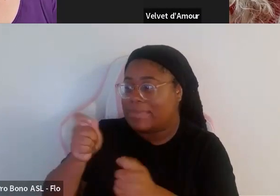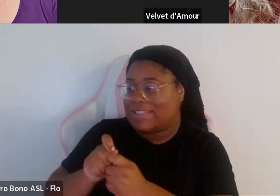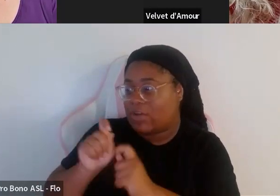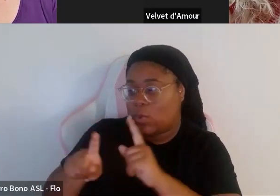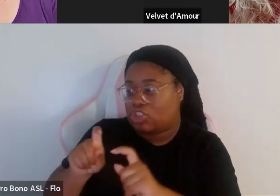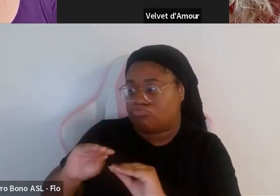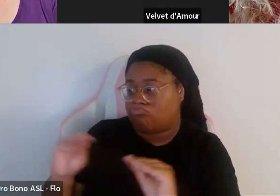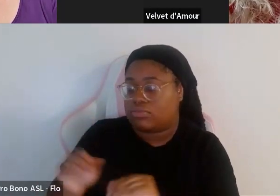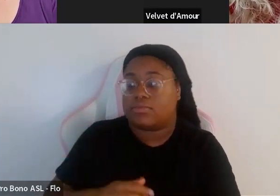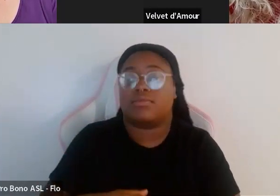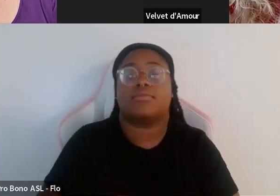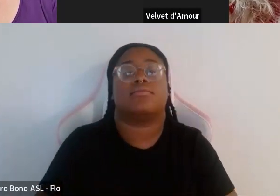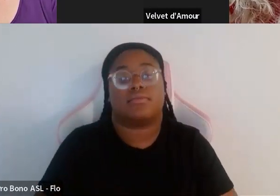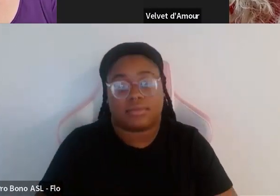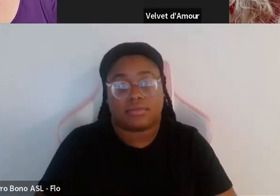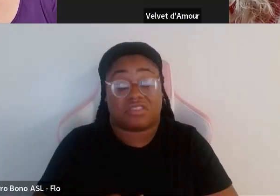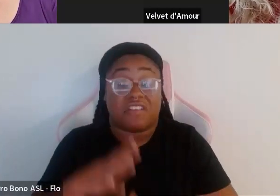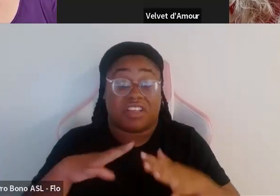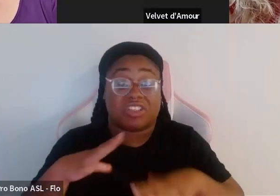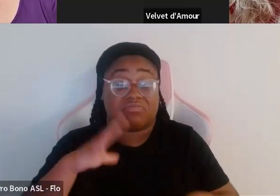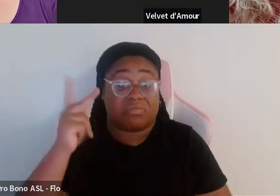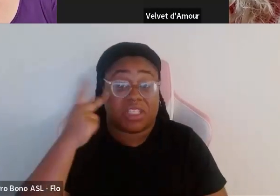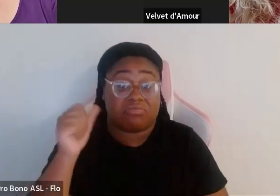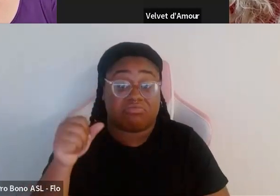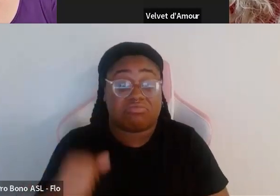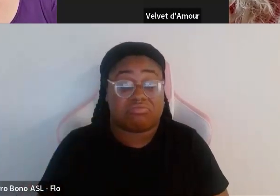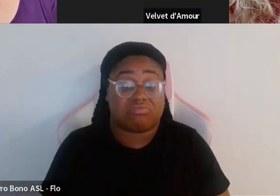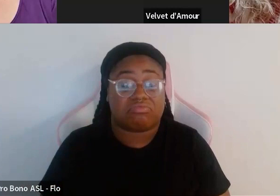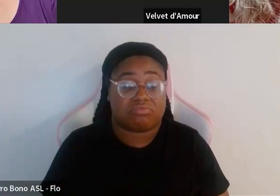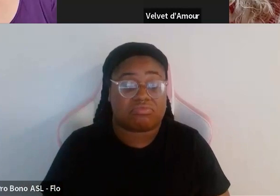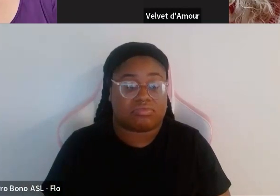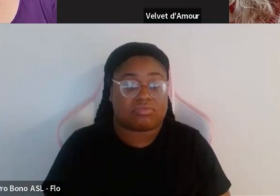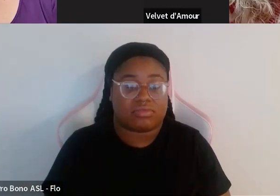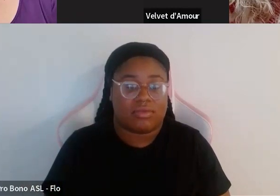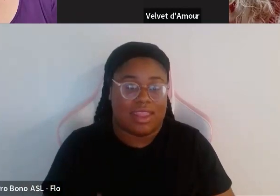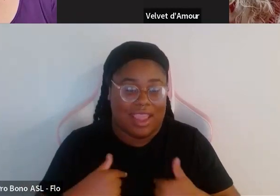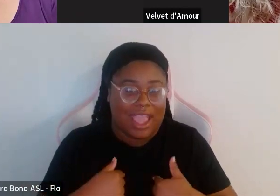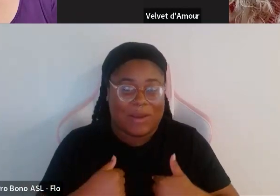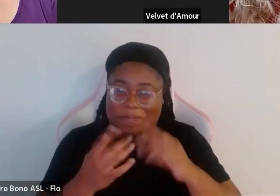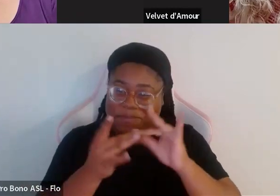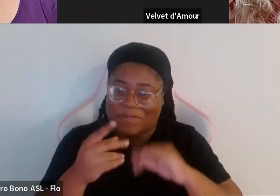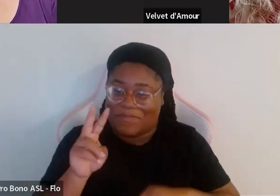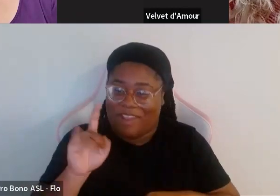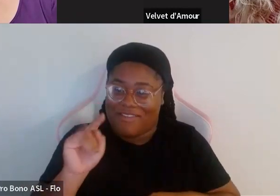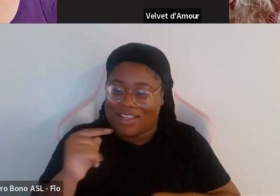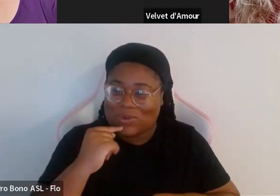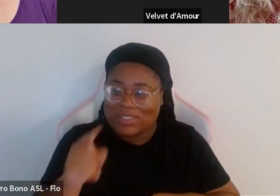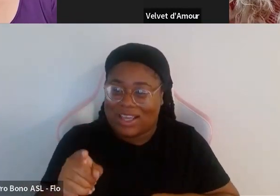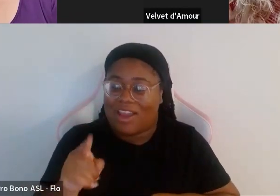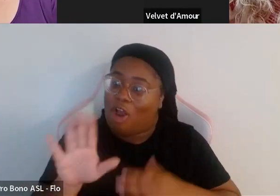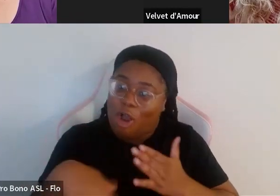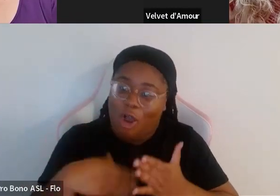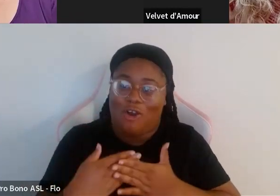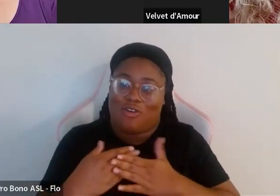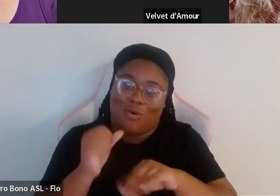fashion is definitely political um but i love what you said velvet about us all being a work